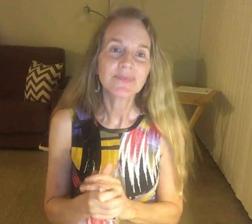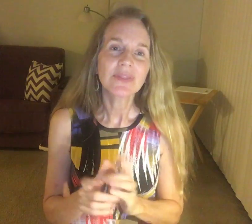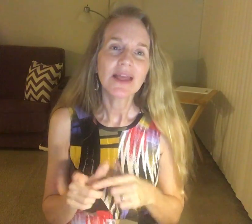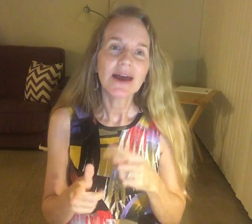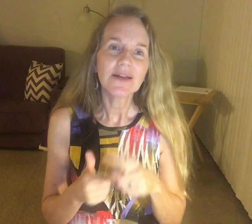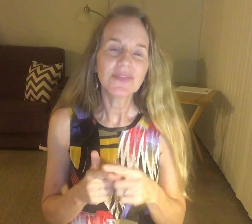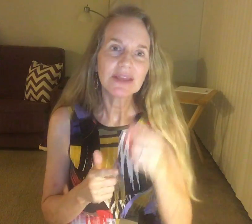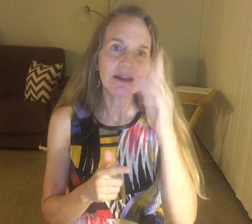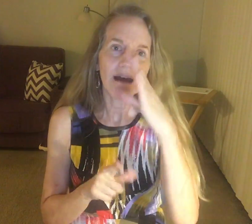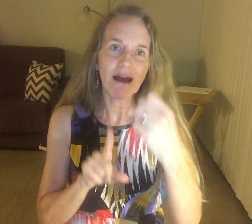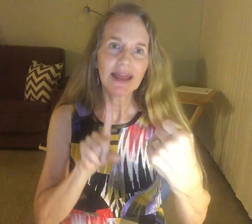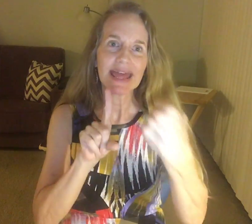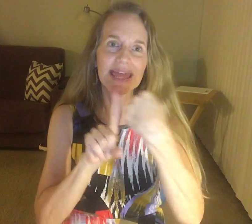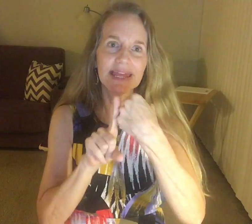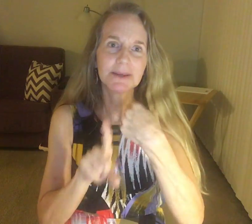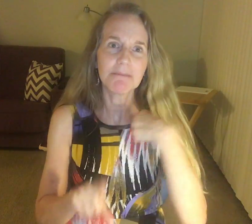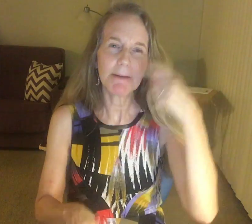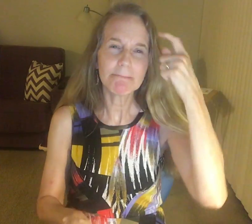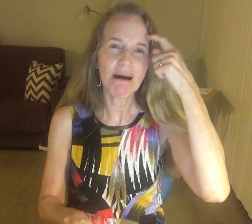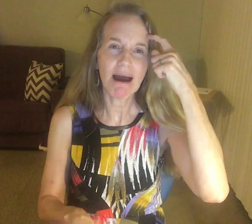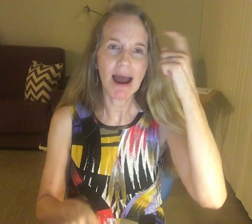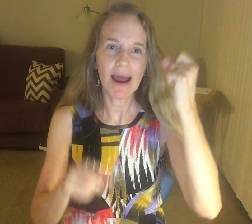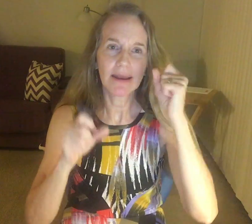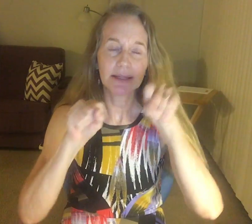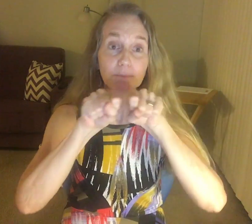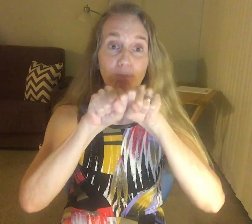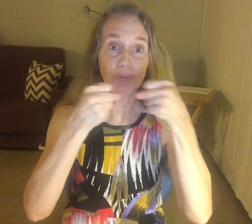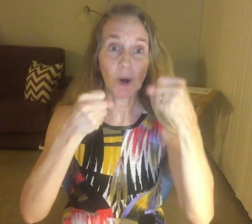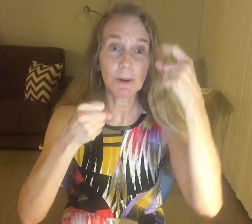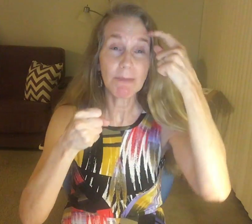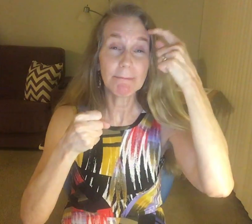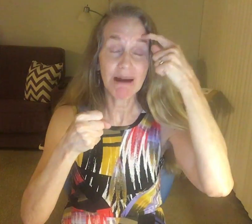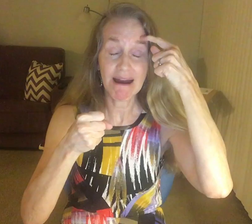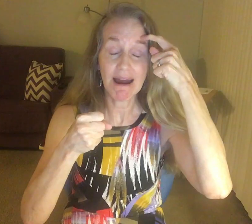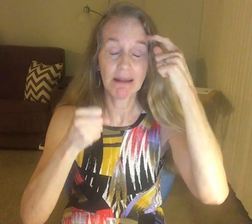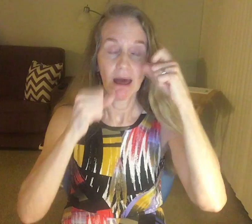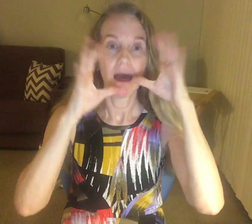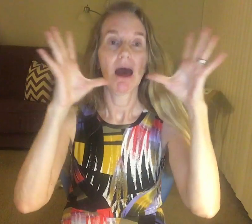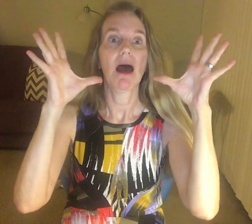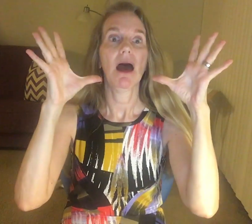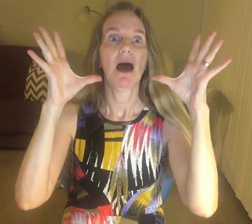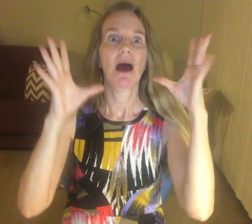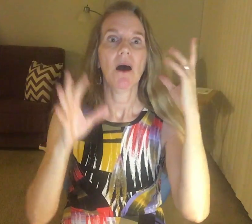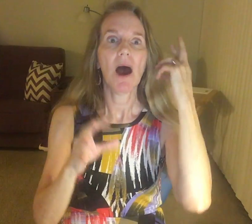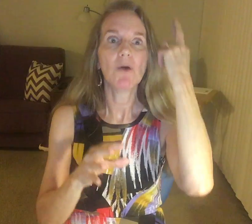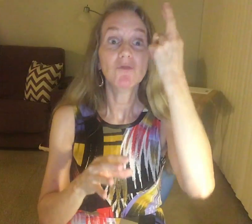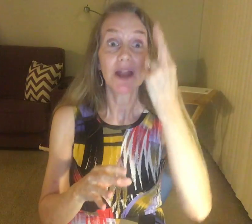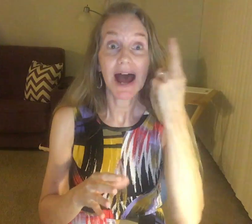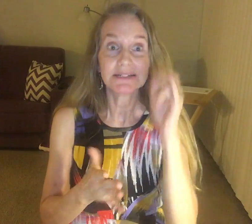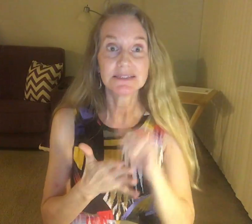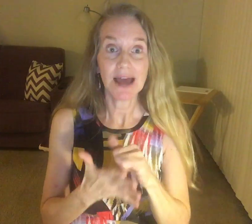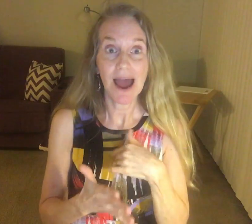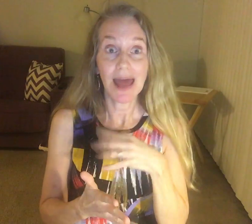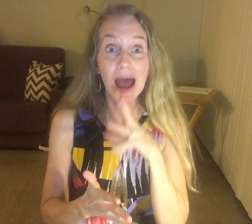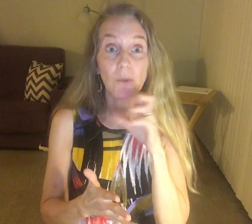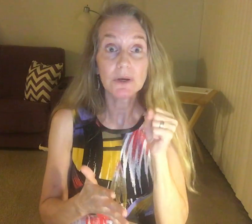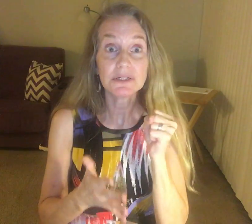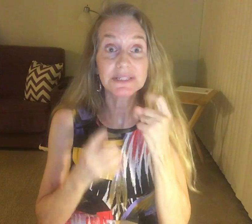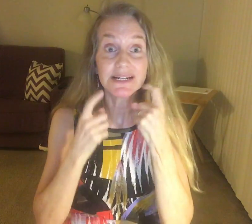But God hid my mind and broke my mind. I realized that I was